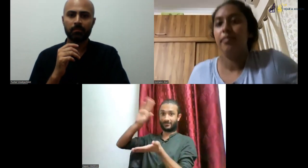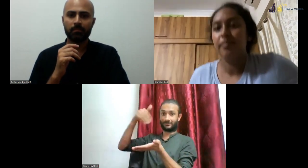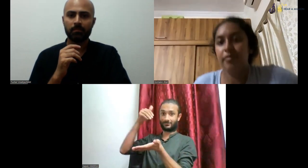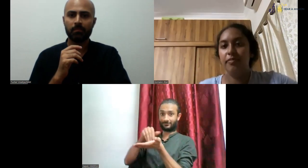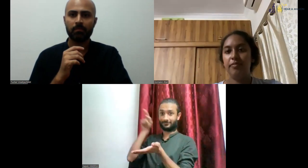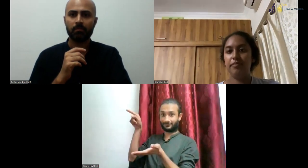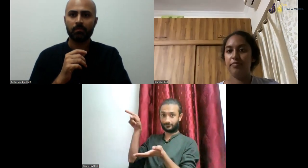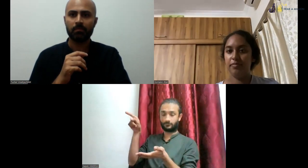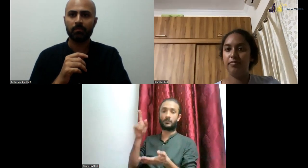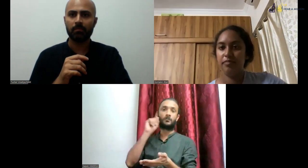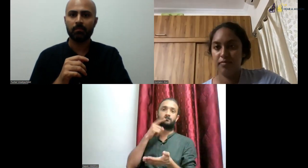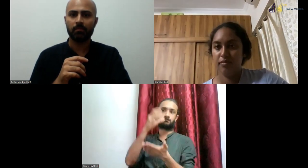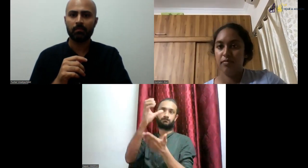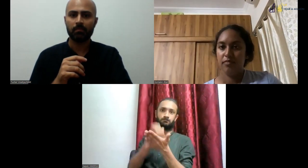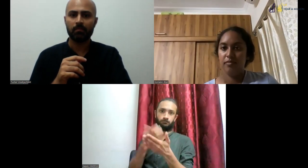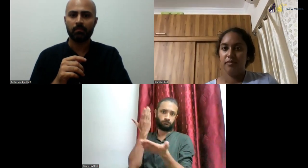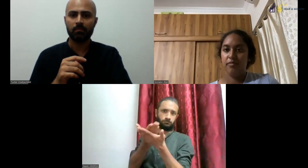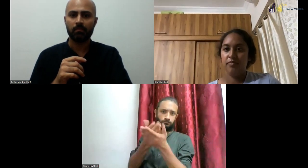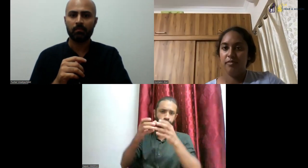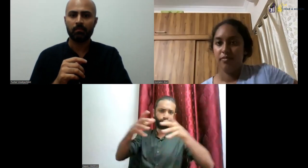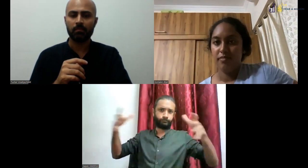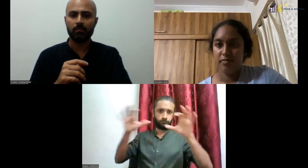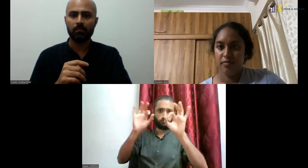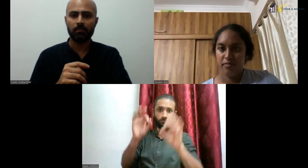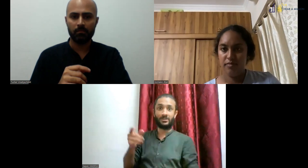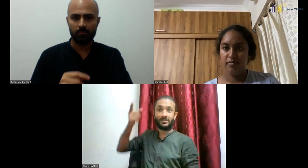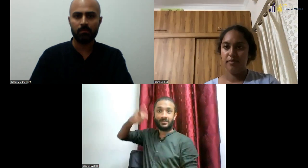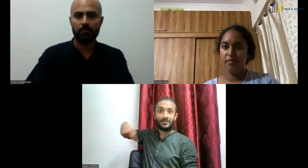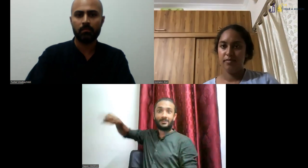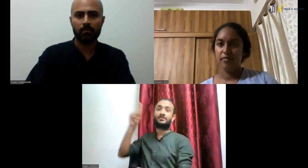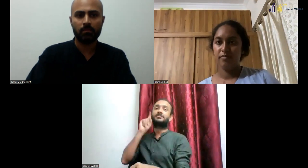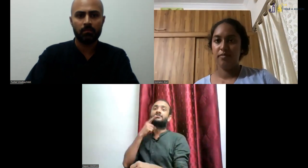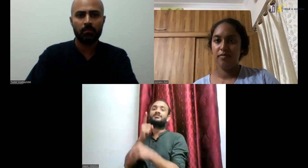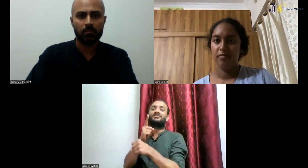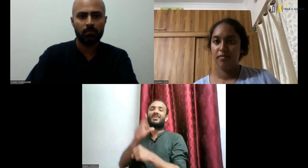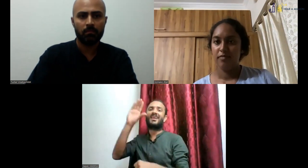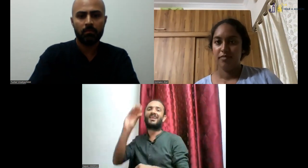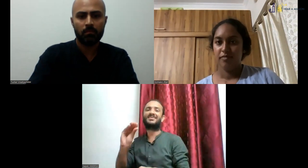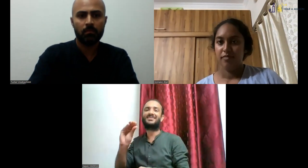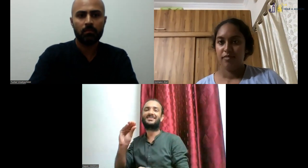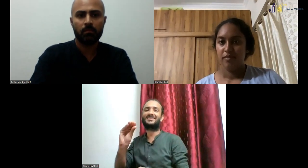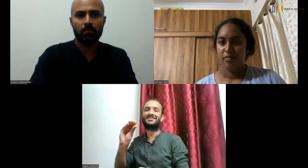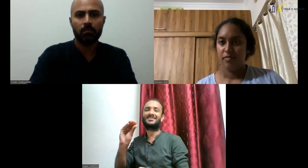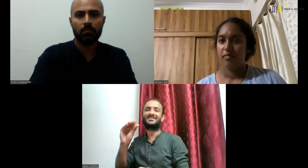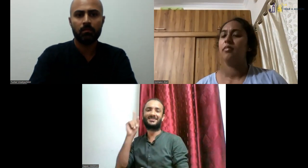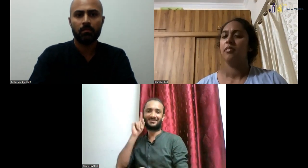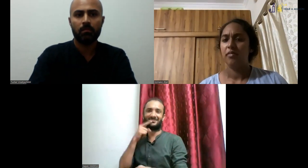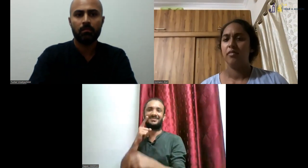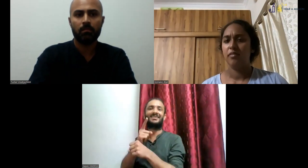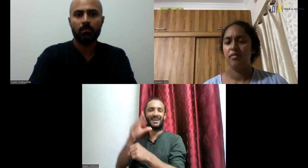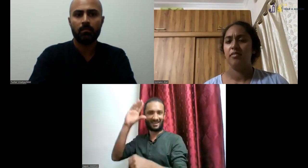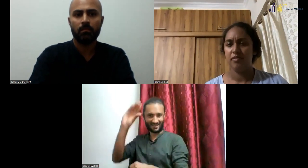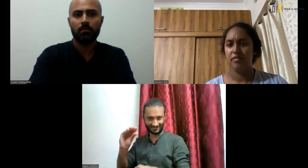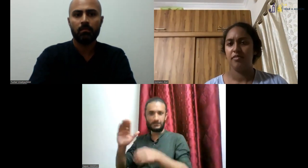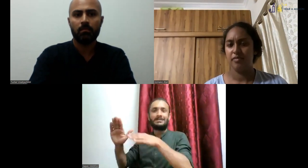Okay, no problem. At ISLRTC, there are a lot of students,